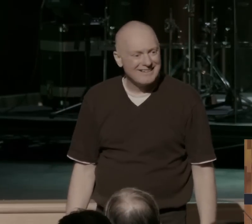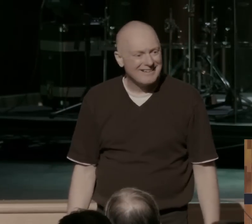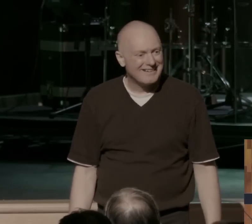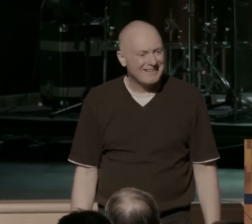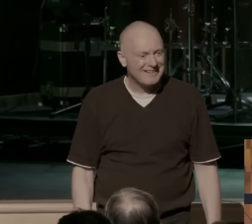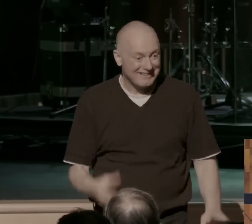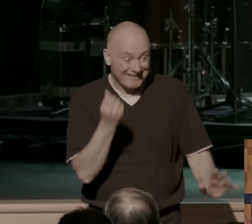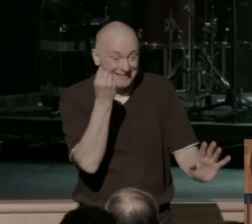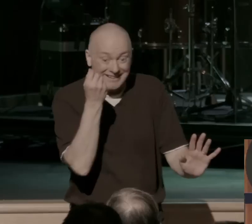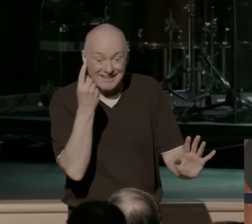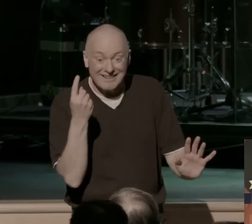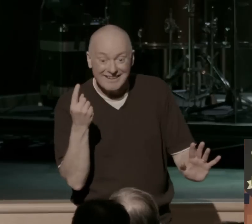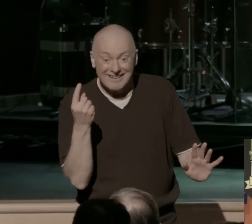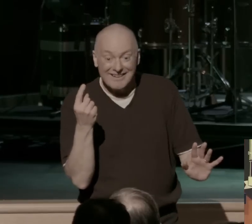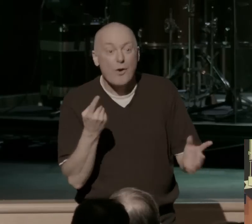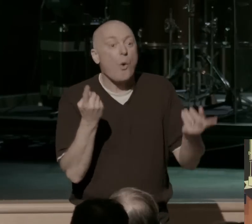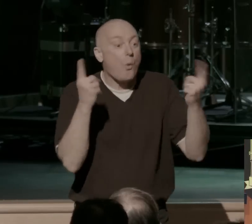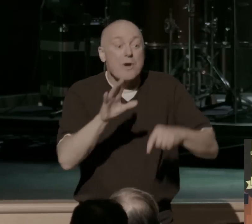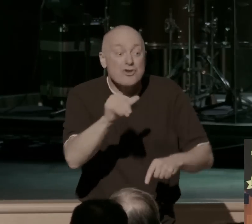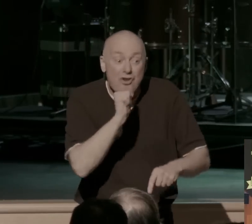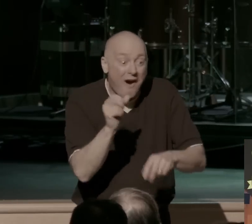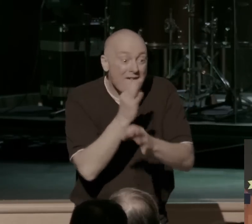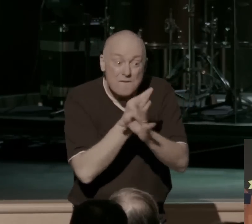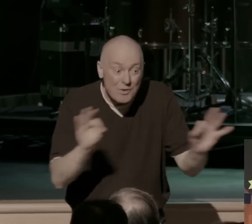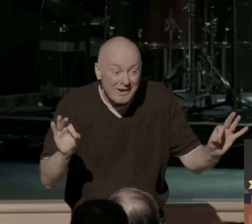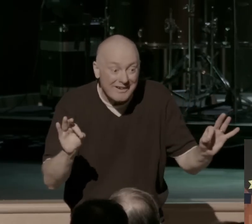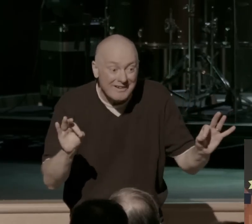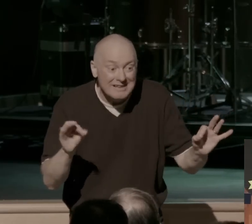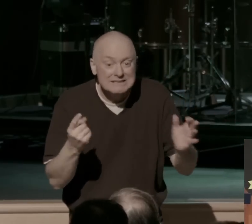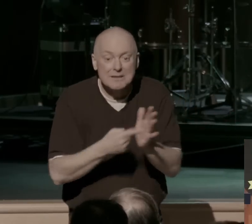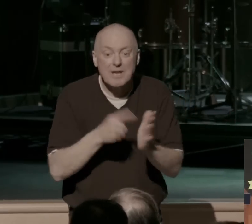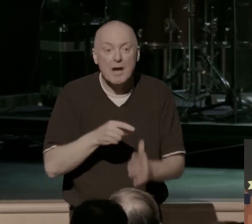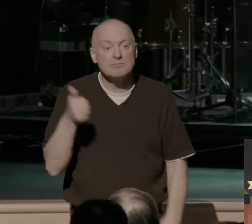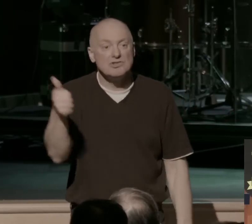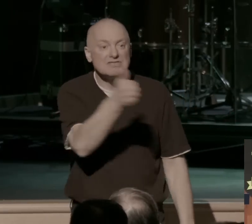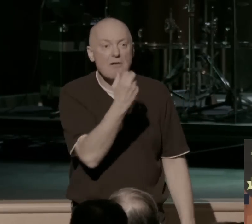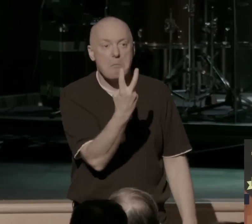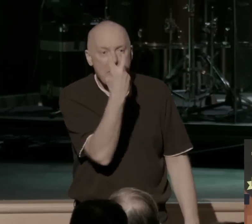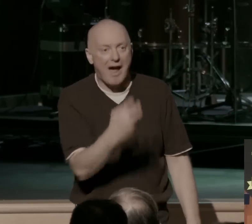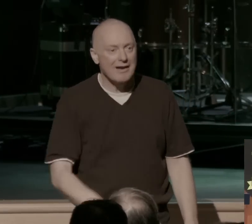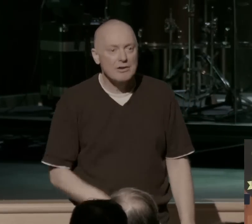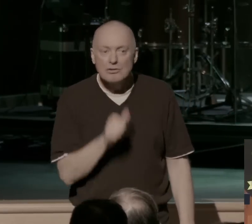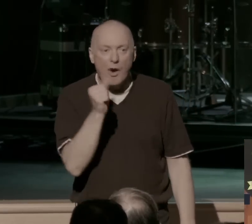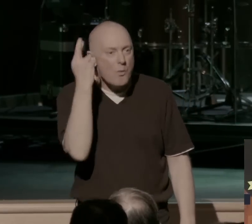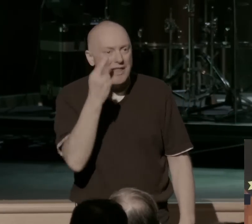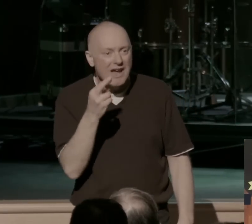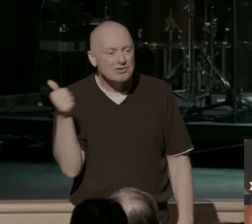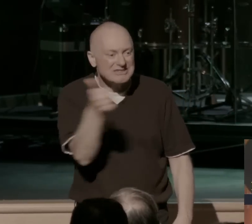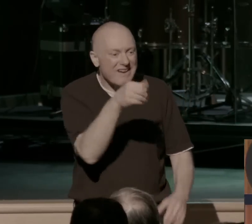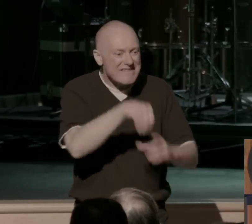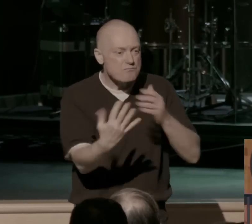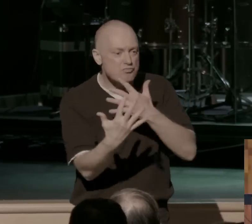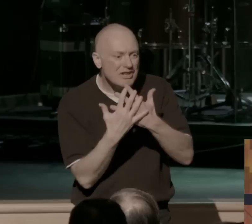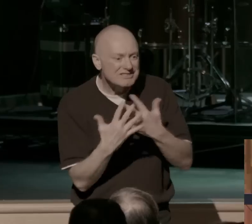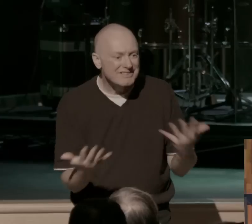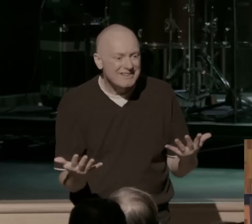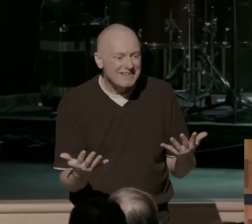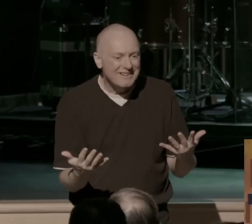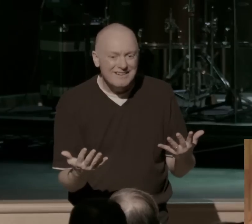You recognize that, first of all, when you're not free, you can be so blind to the fact that you're in prison. And Satan will work so